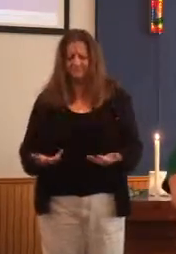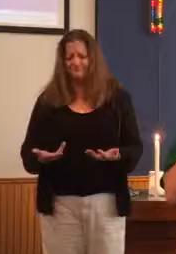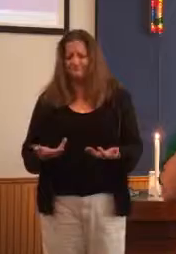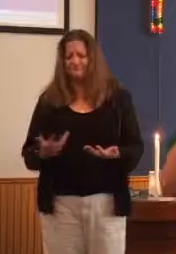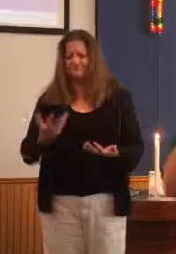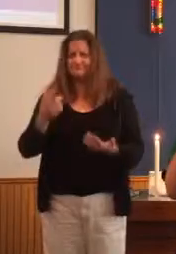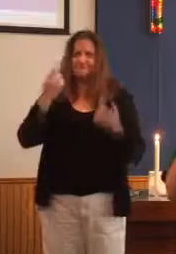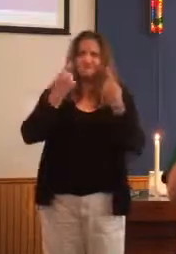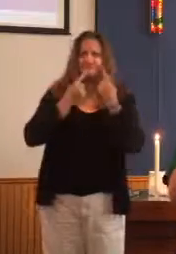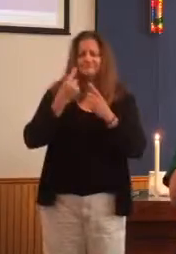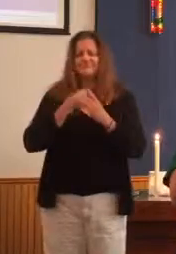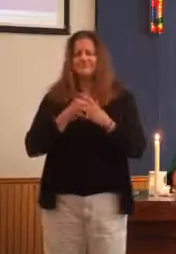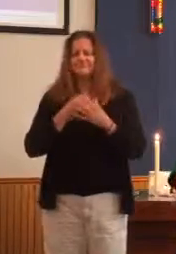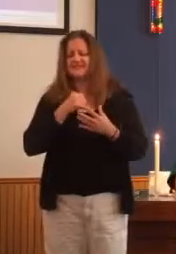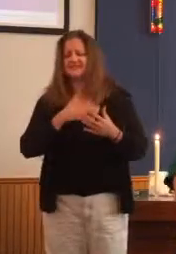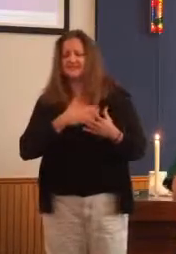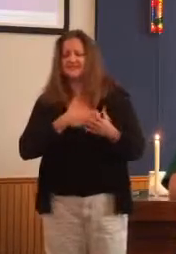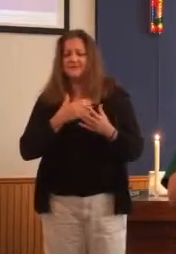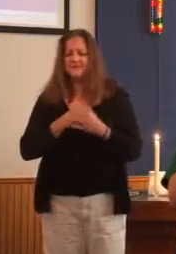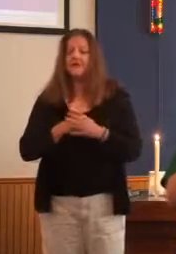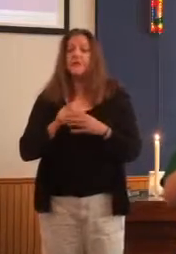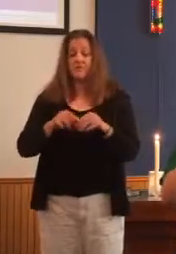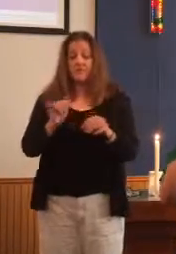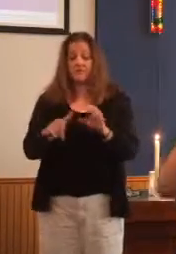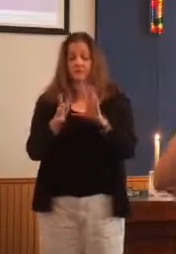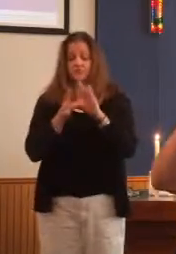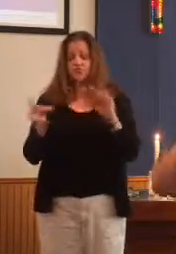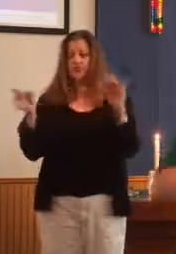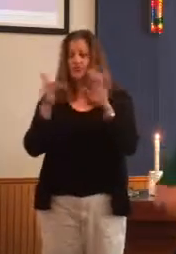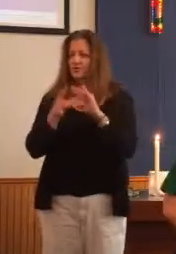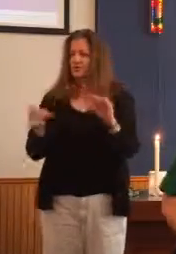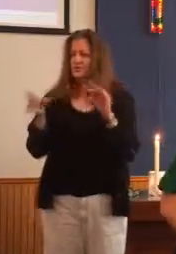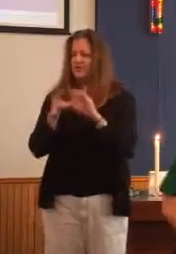But this little story, this little couple of verses